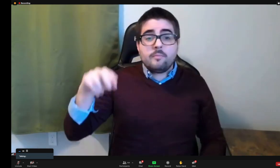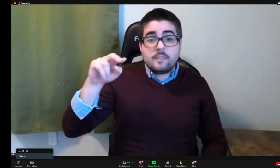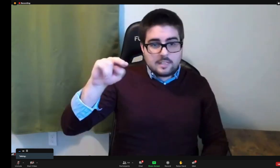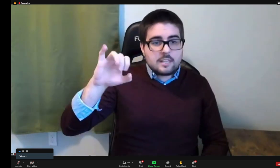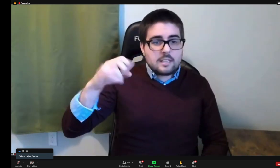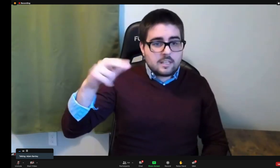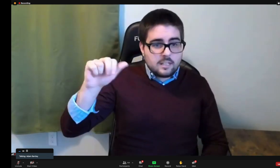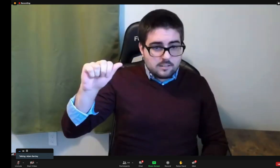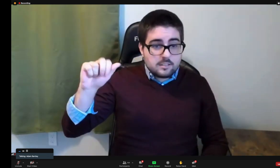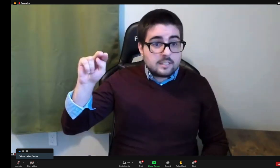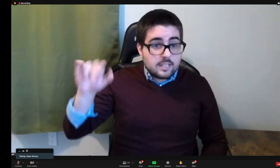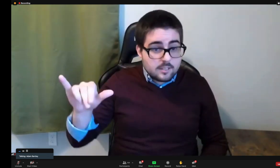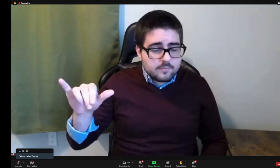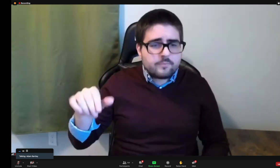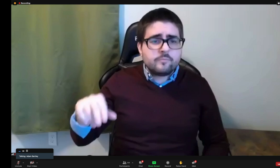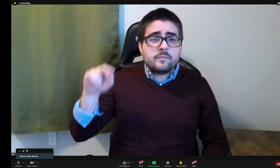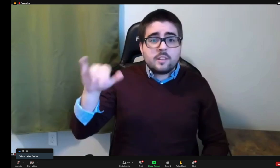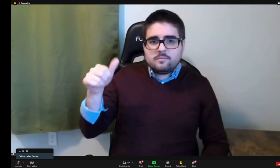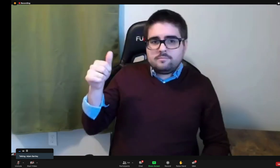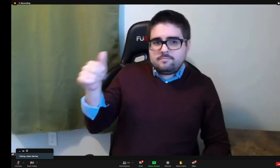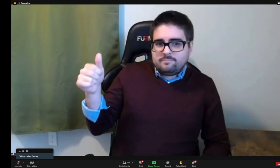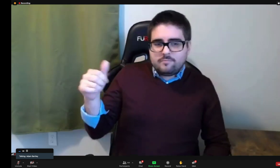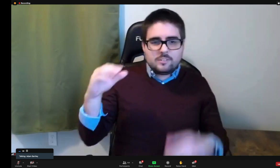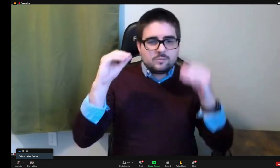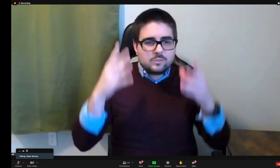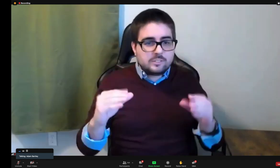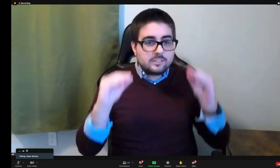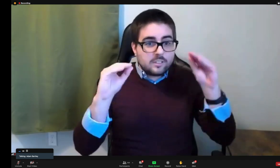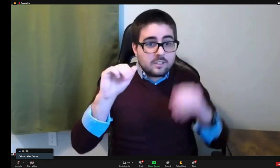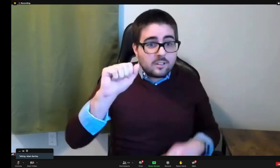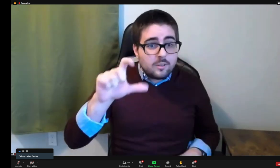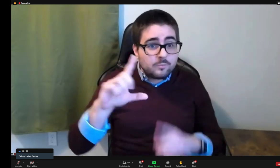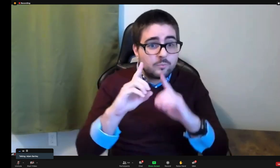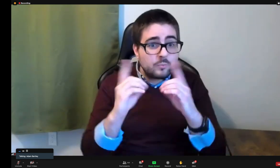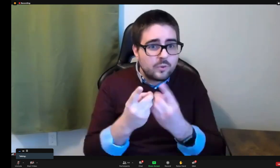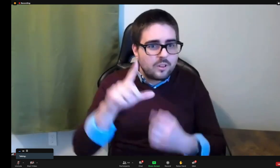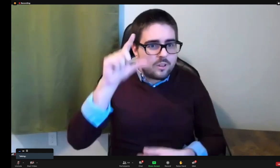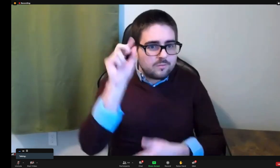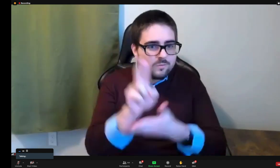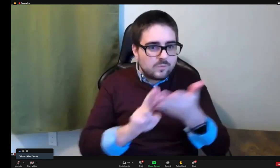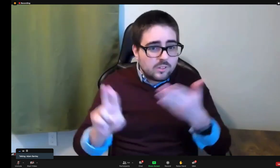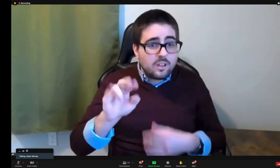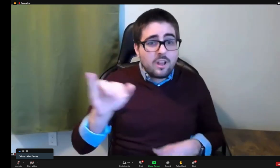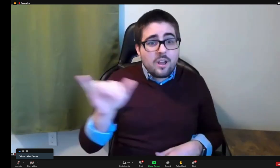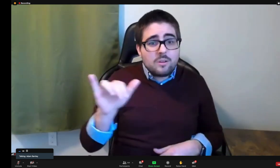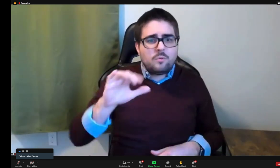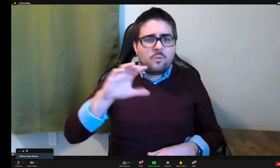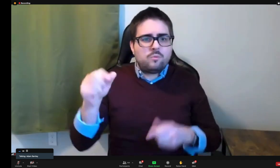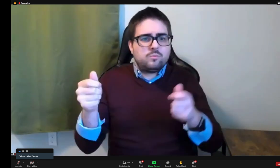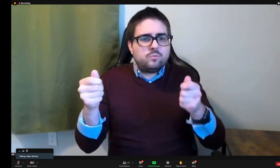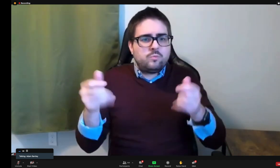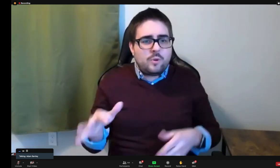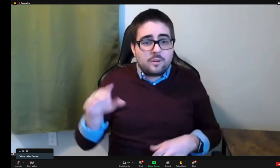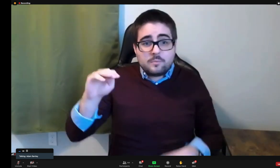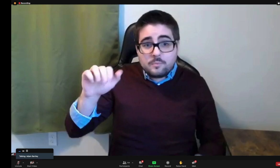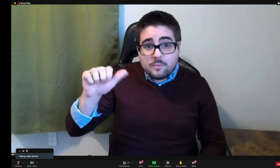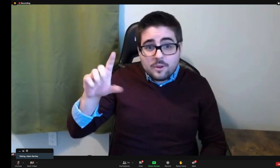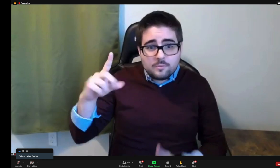So first of all, Naisha is an instructor at Gallaudet University and also co